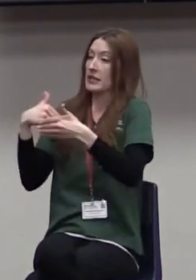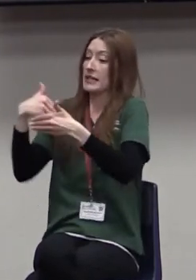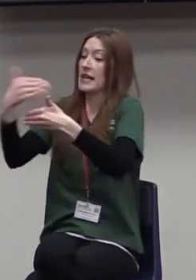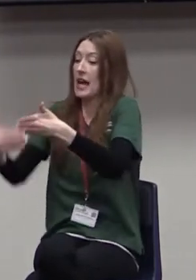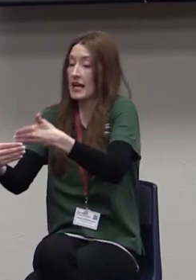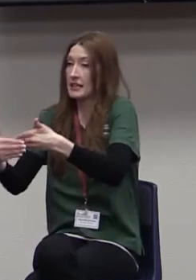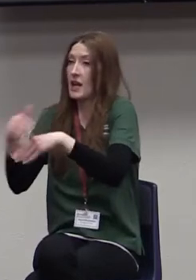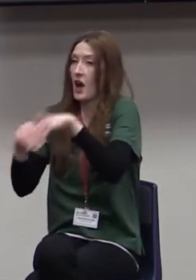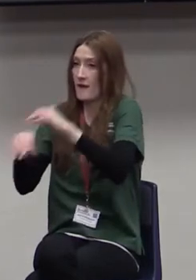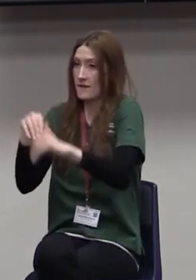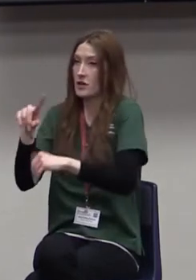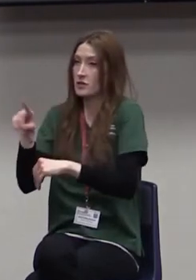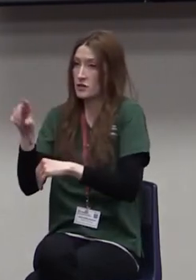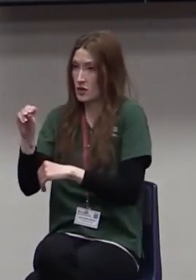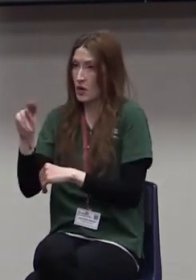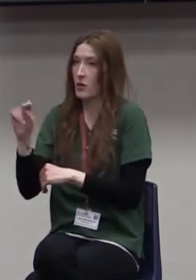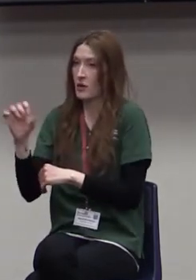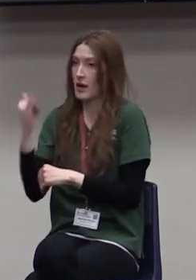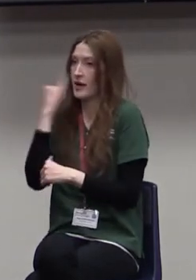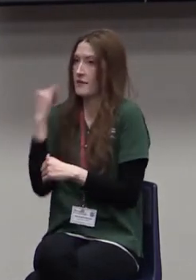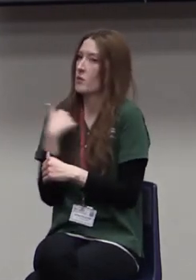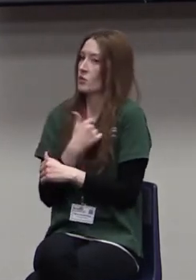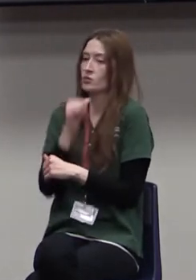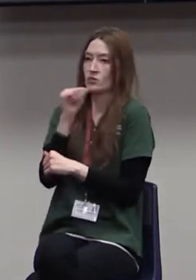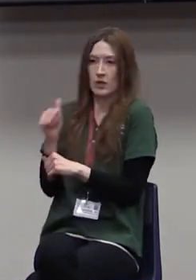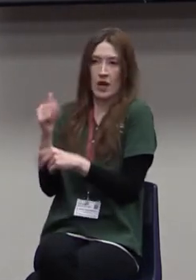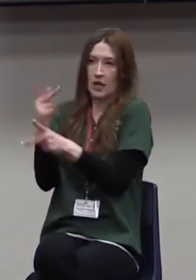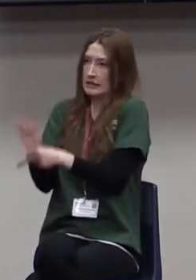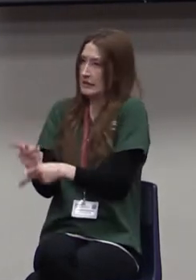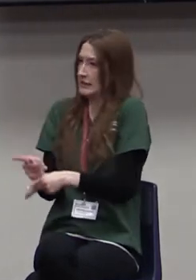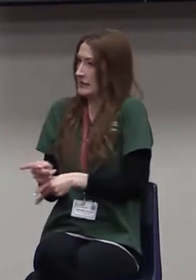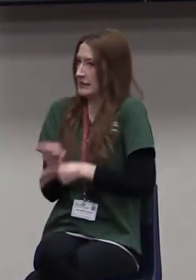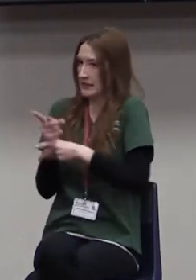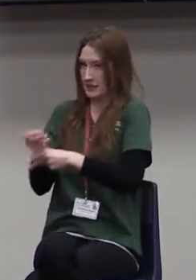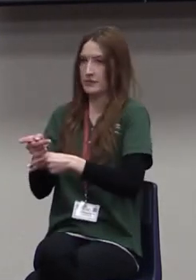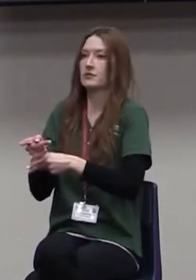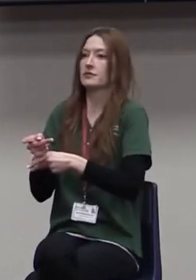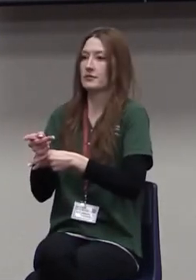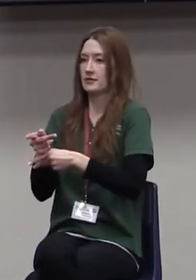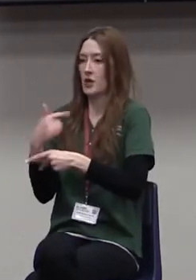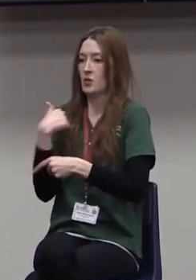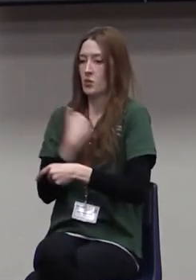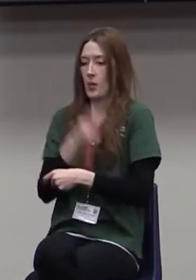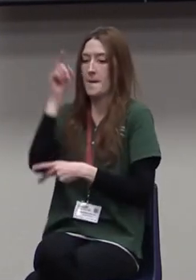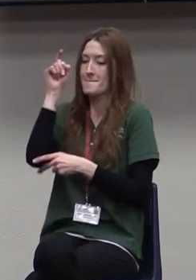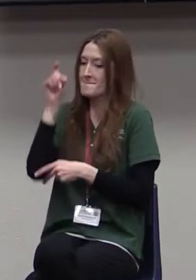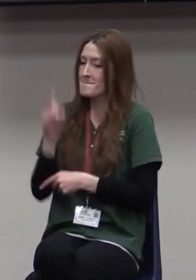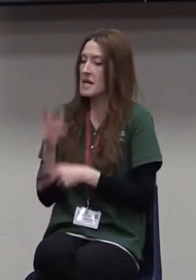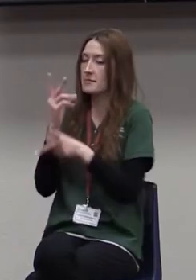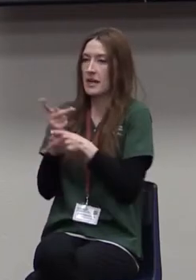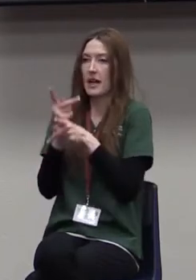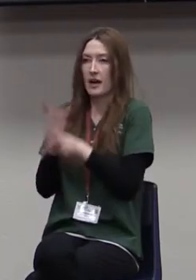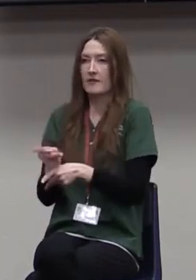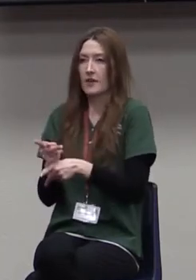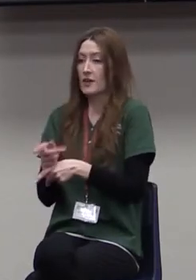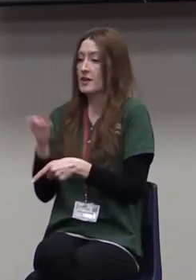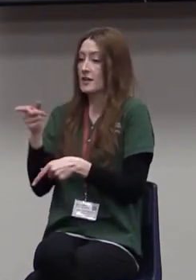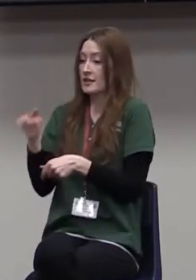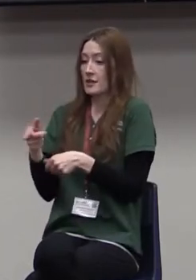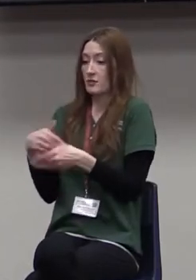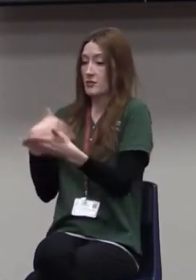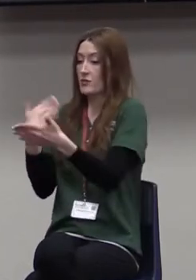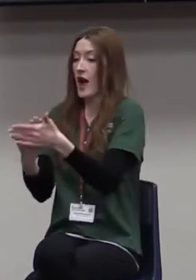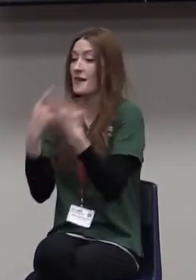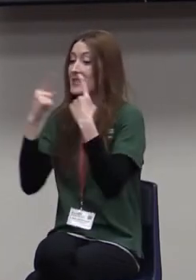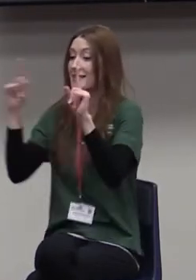And then we have to go through the whole process again. So how do we do that? How do we navigate through these turbulent waters and get us to where we need